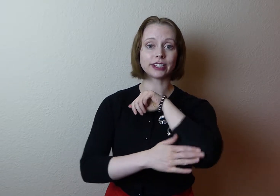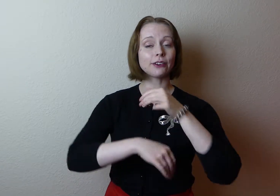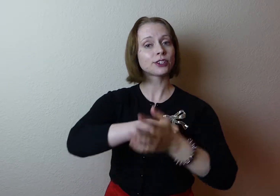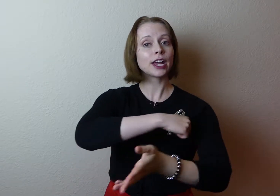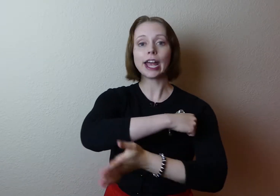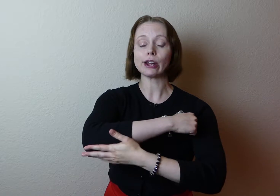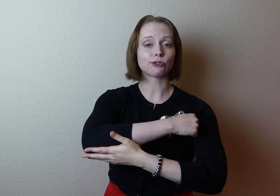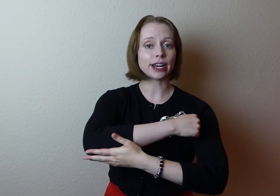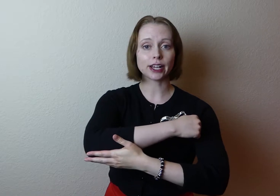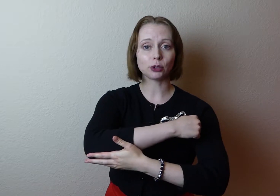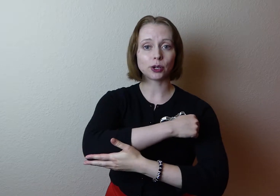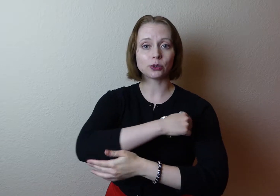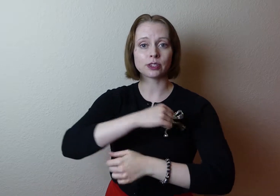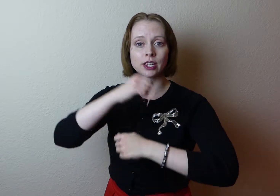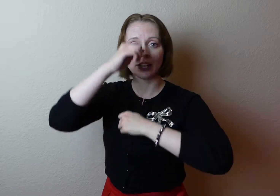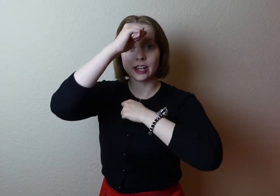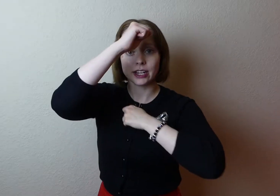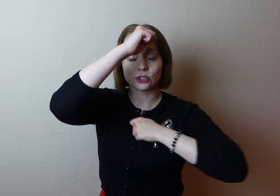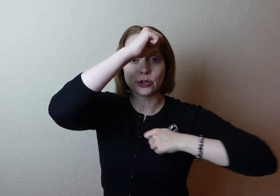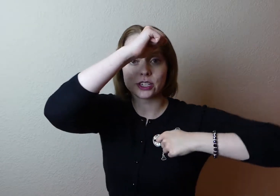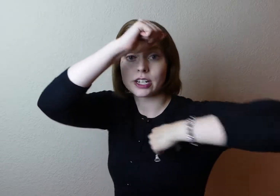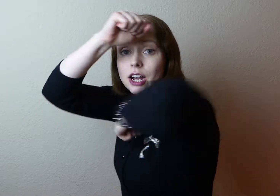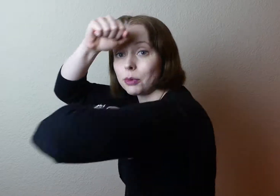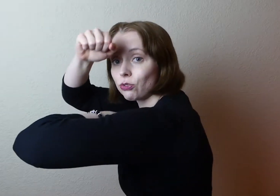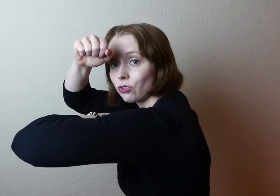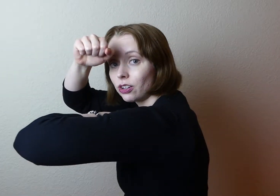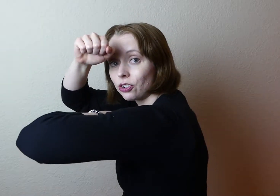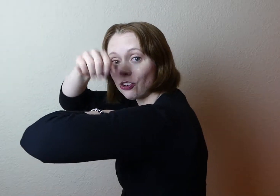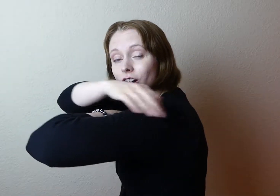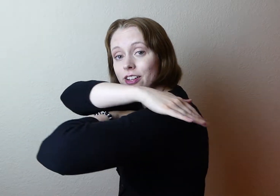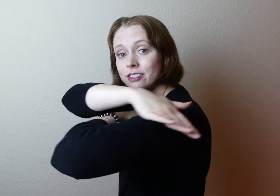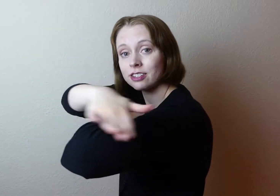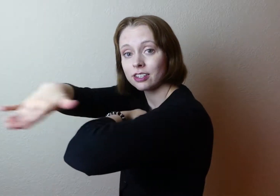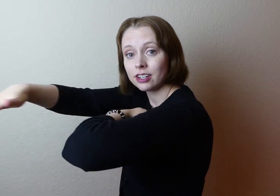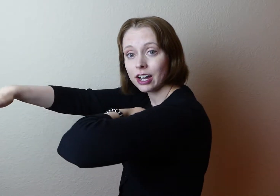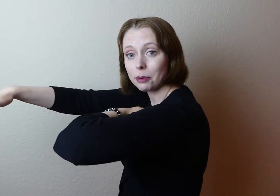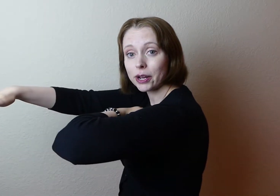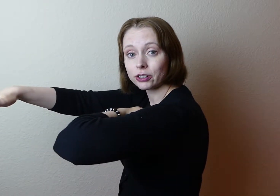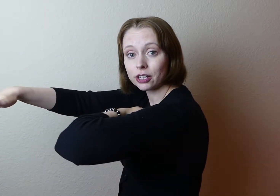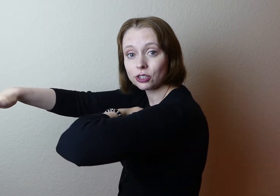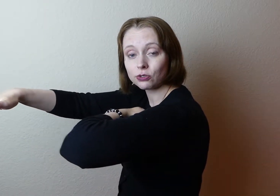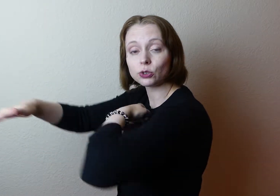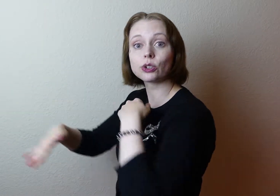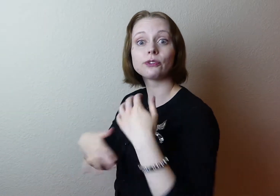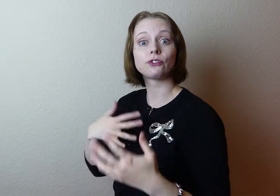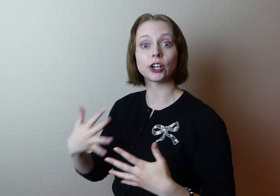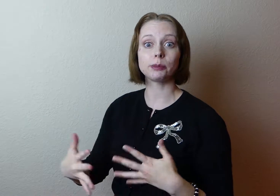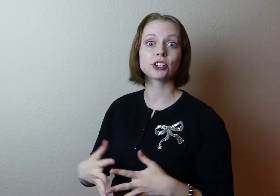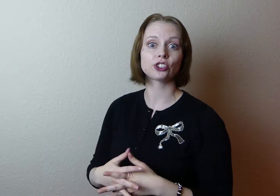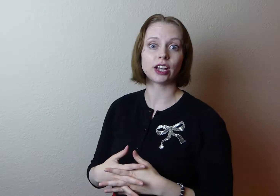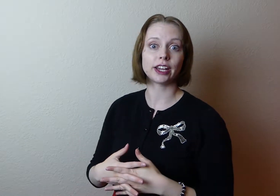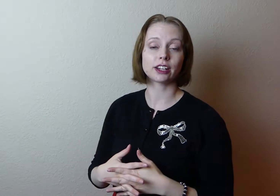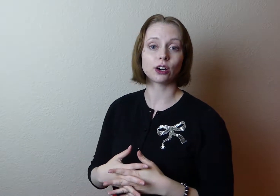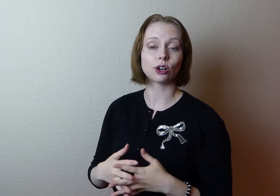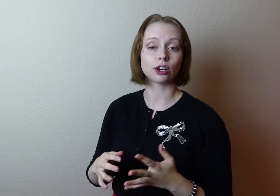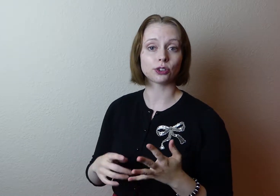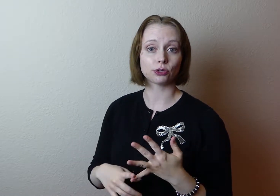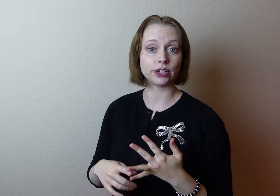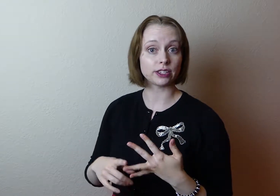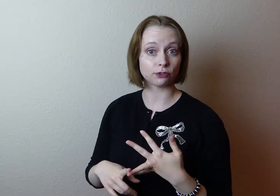left and right elbows. It's going to come across, parallel to the floor, very much like our threes and